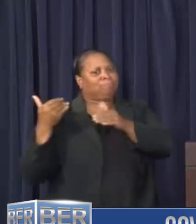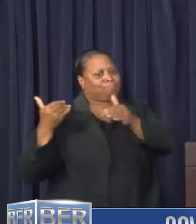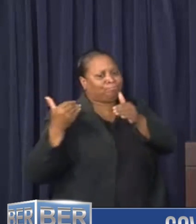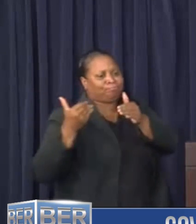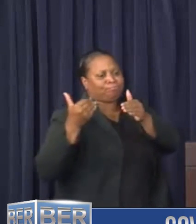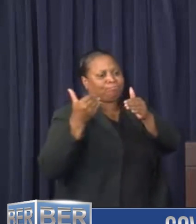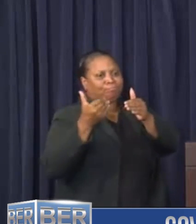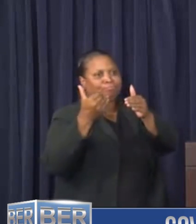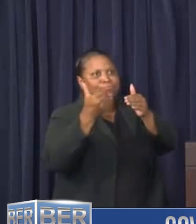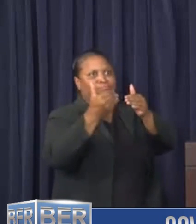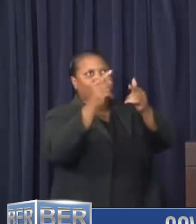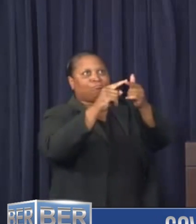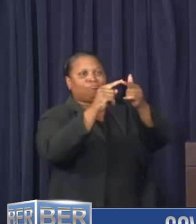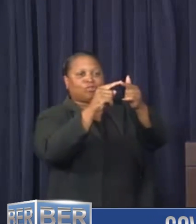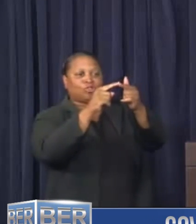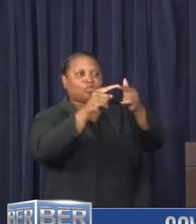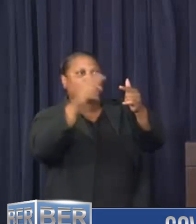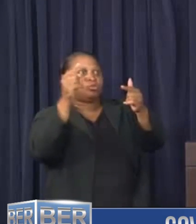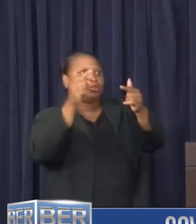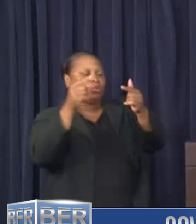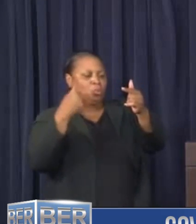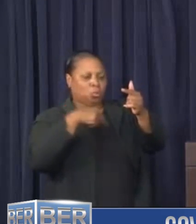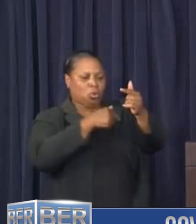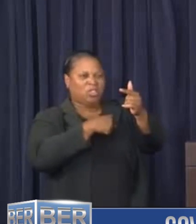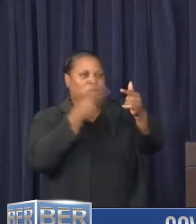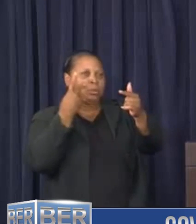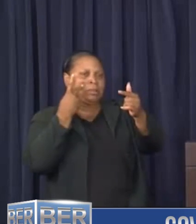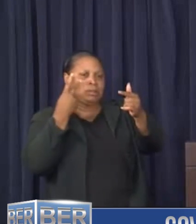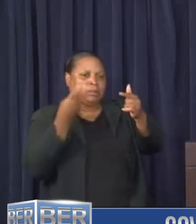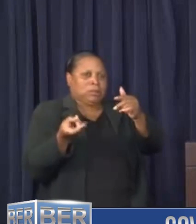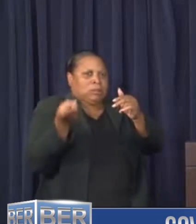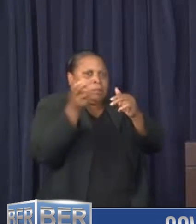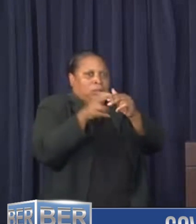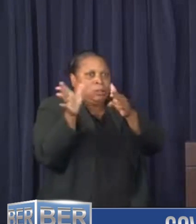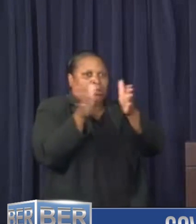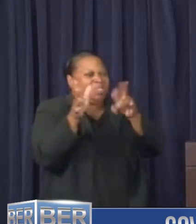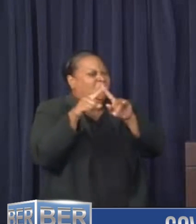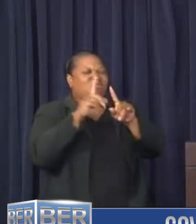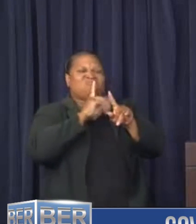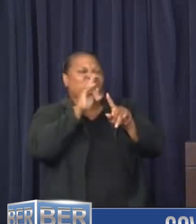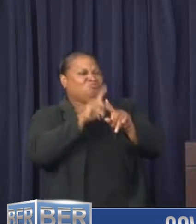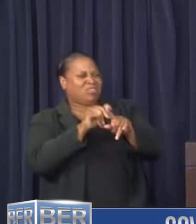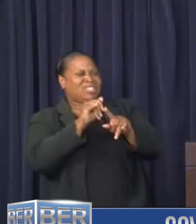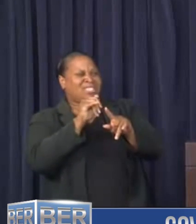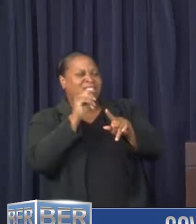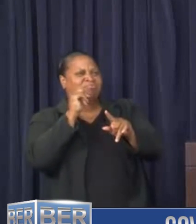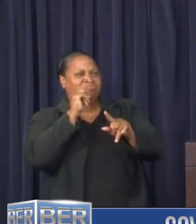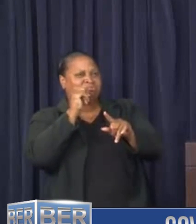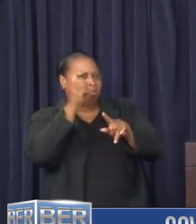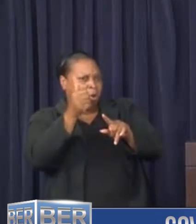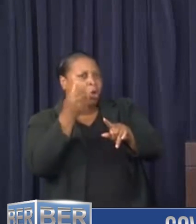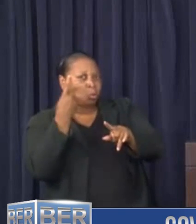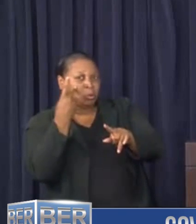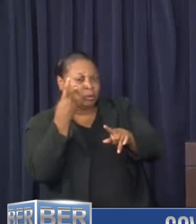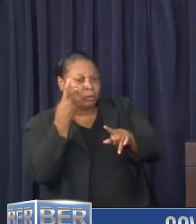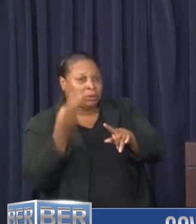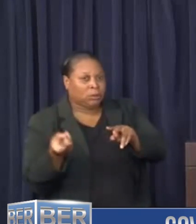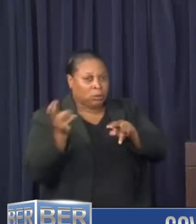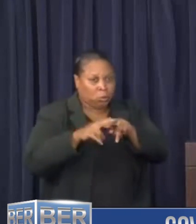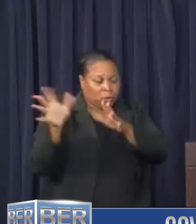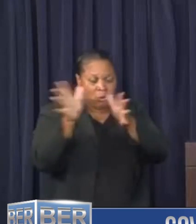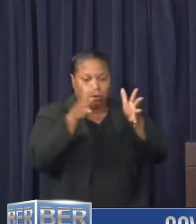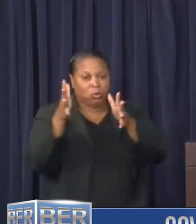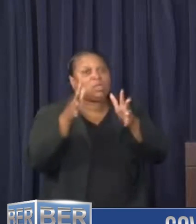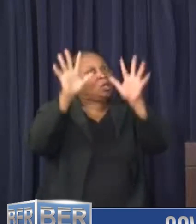to our distant south at the moment. We're seeing the breeze pick up a little bit, but it's not really till tomorrow. We really see those winds pick up patchy rain and